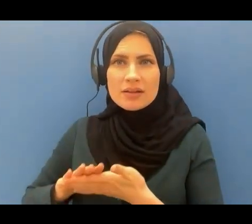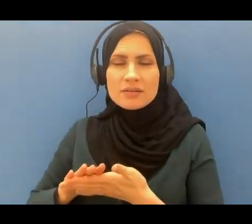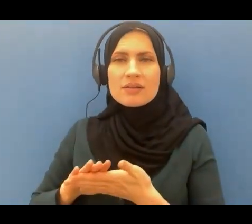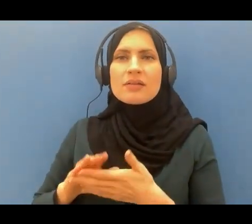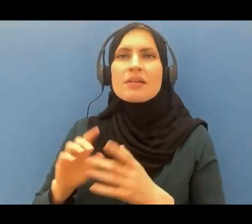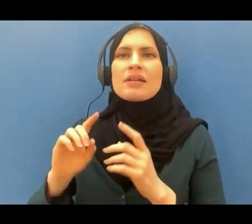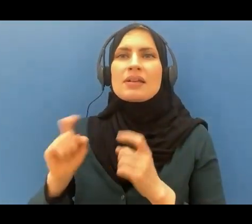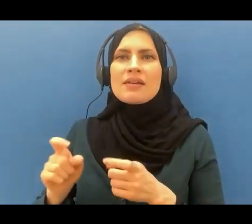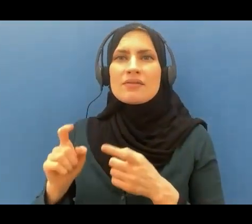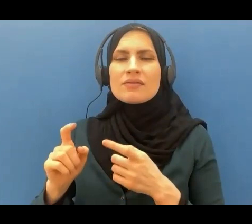next time insha'Allah